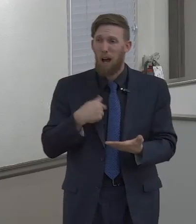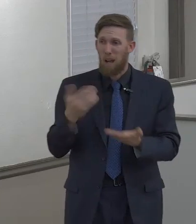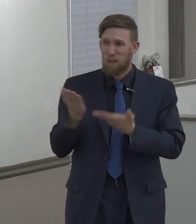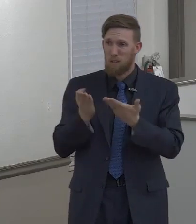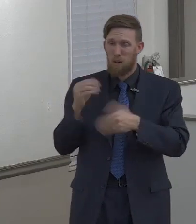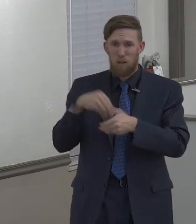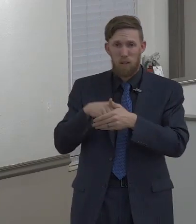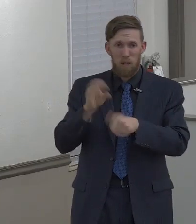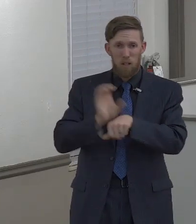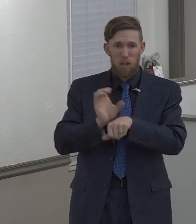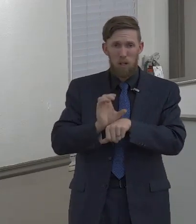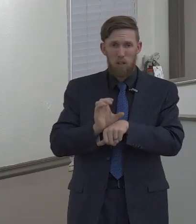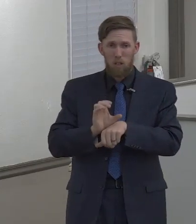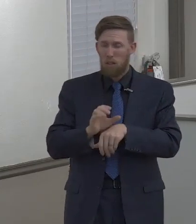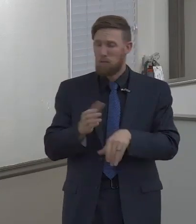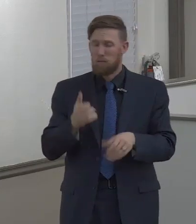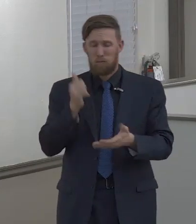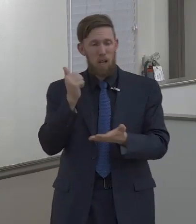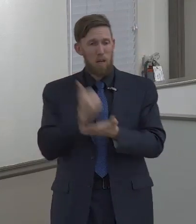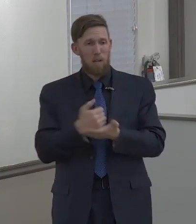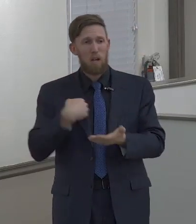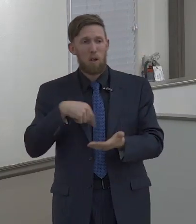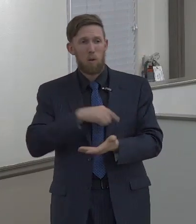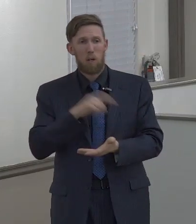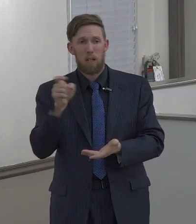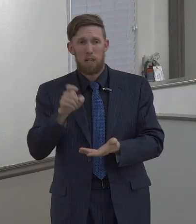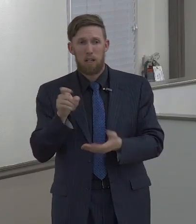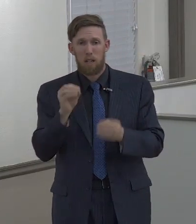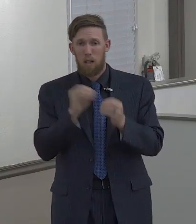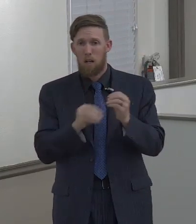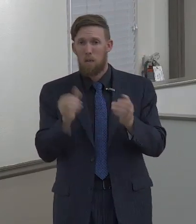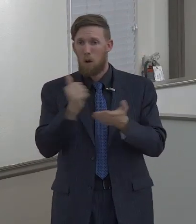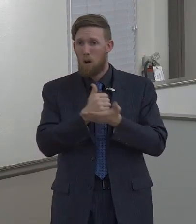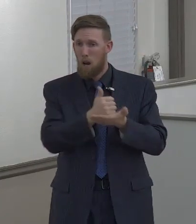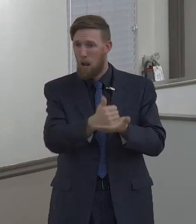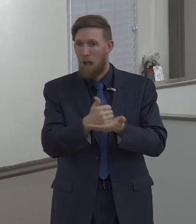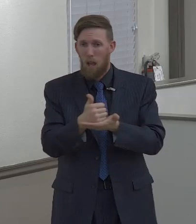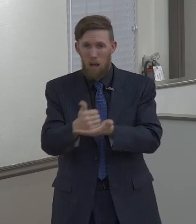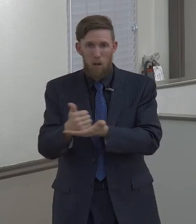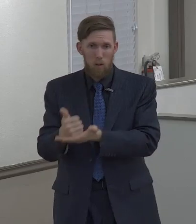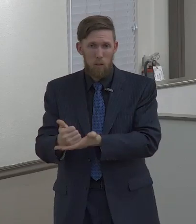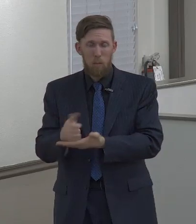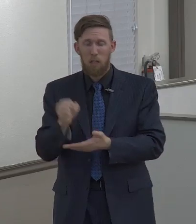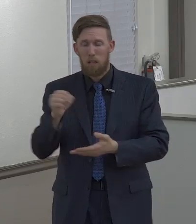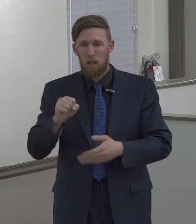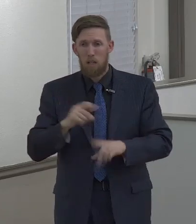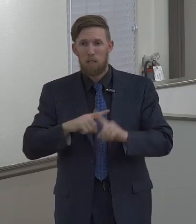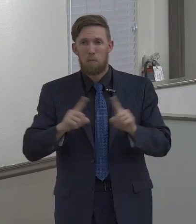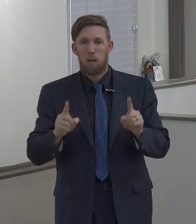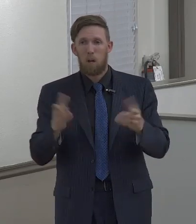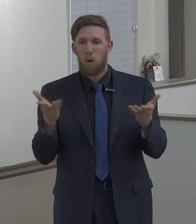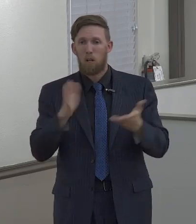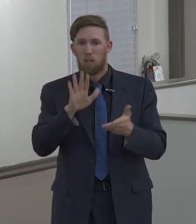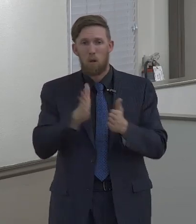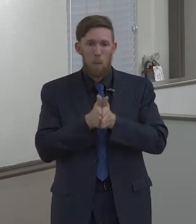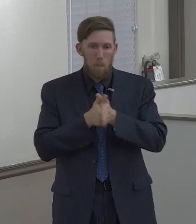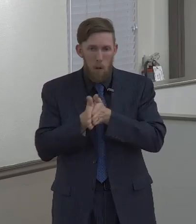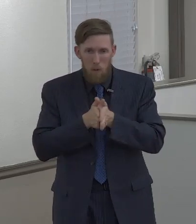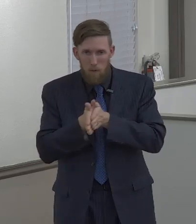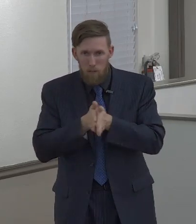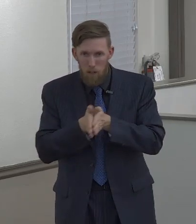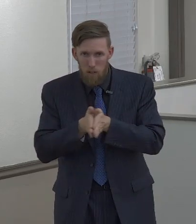You say, well, I serve at the church. Hey, amen, we need help. We need more help than we got right now. I serve at the church. Great.